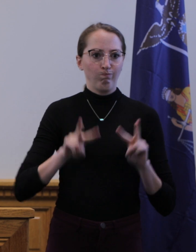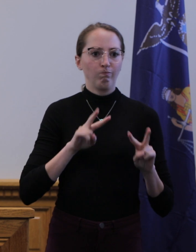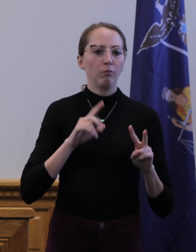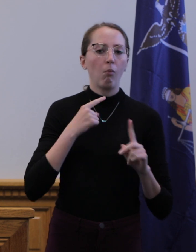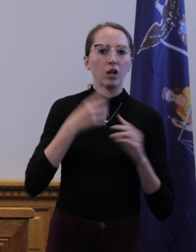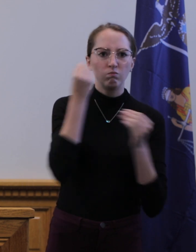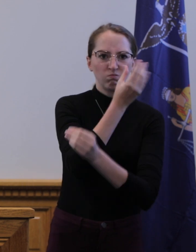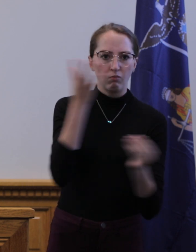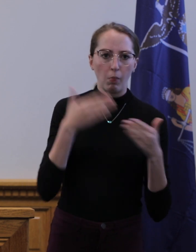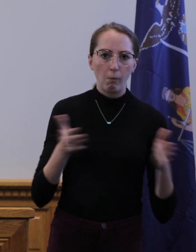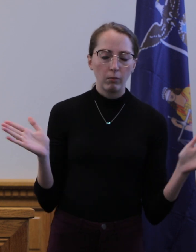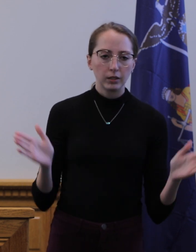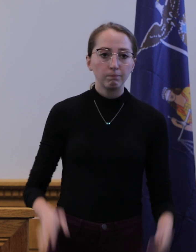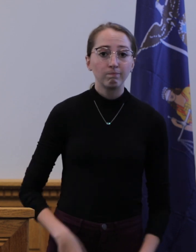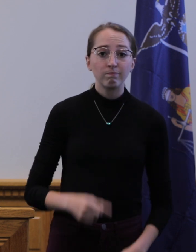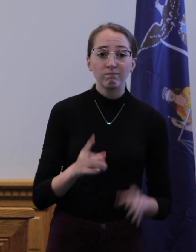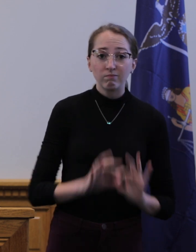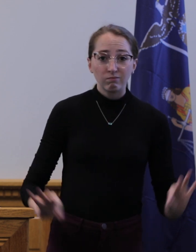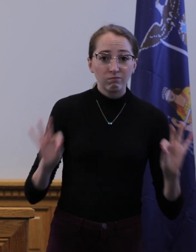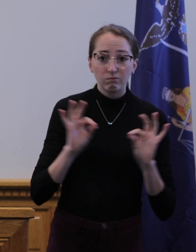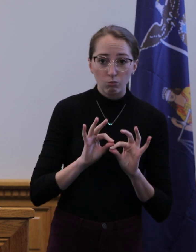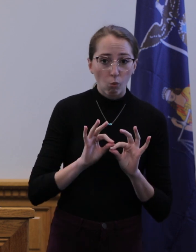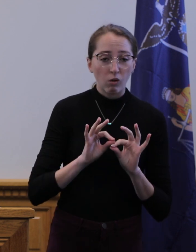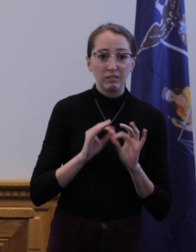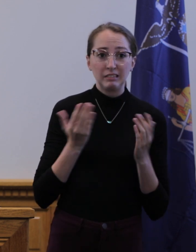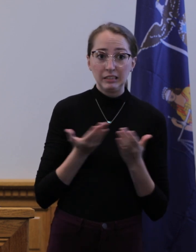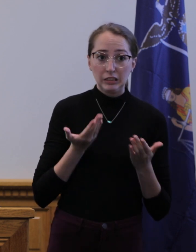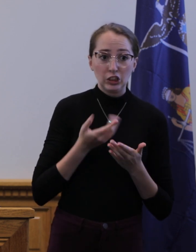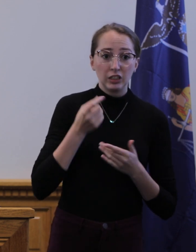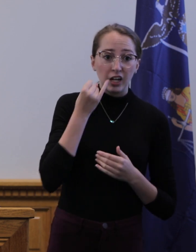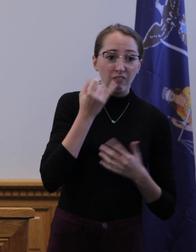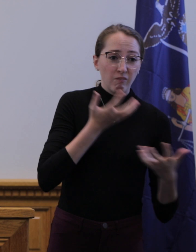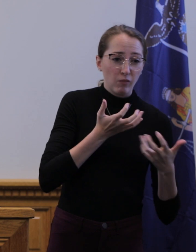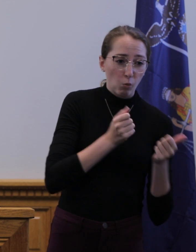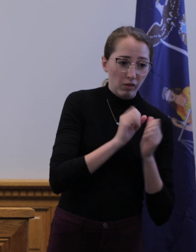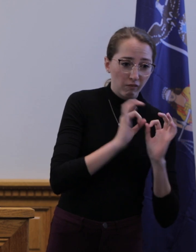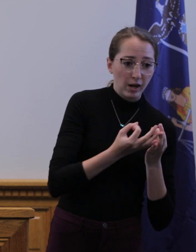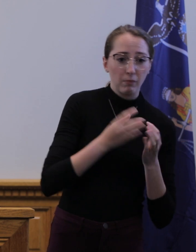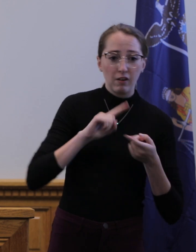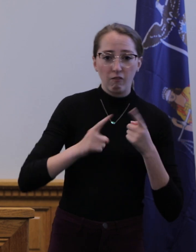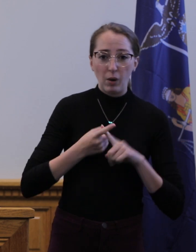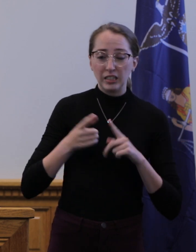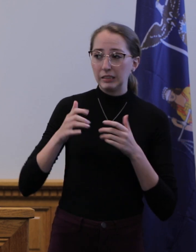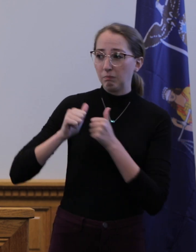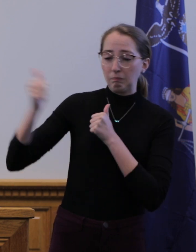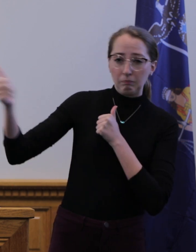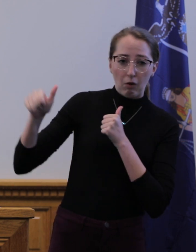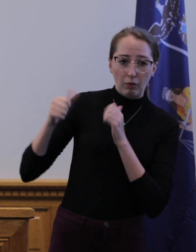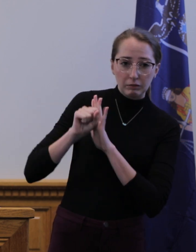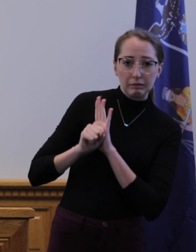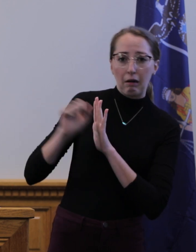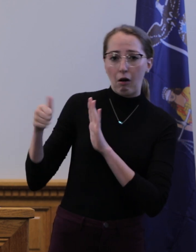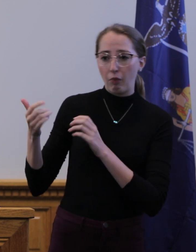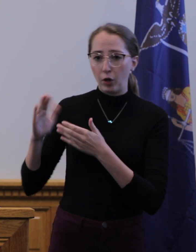vitally important that people limit across the county their interactions with family and friends wear face coverings and